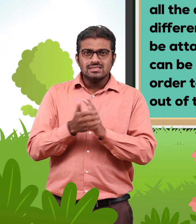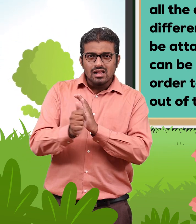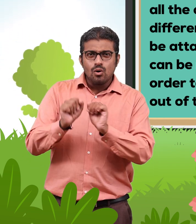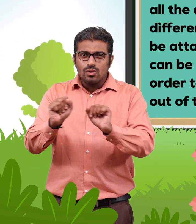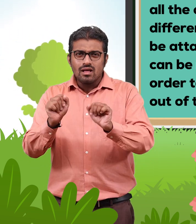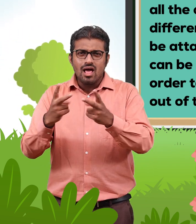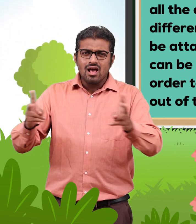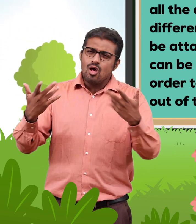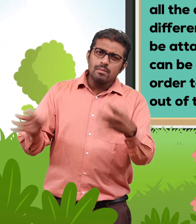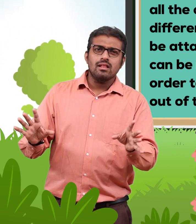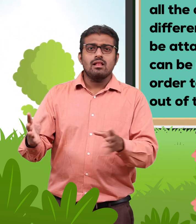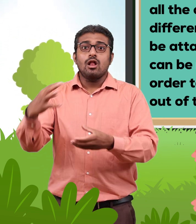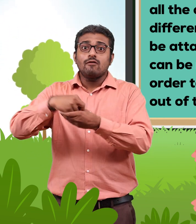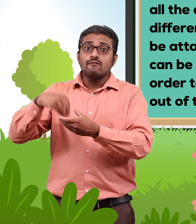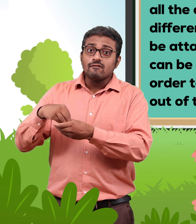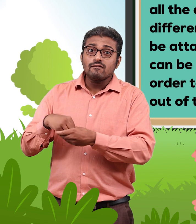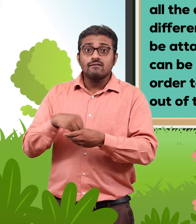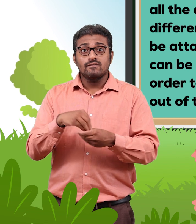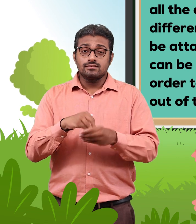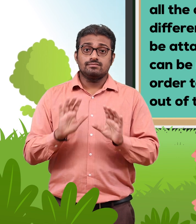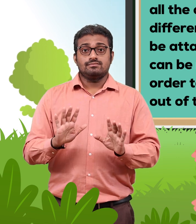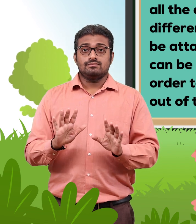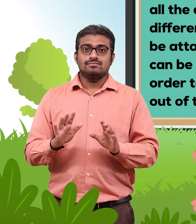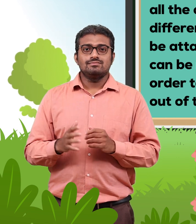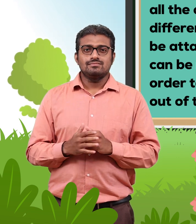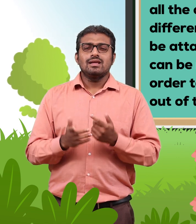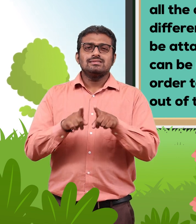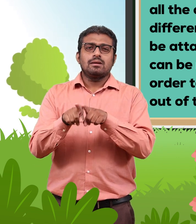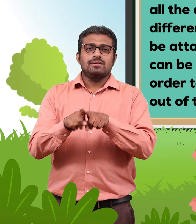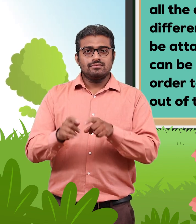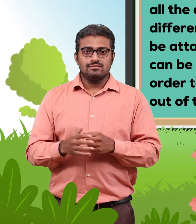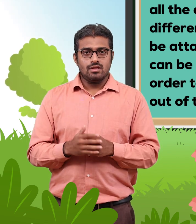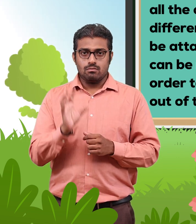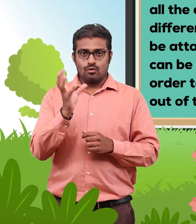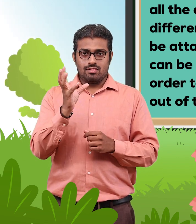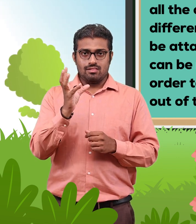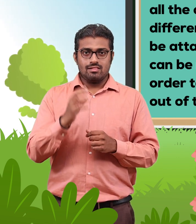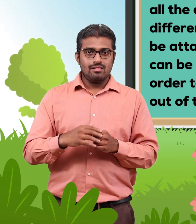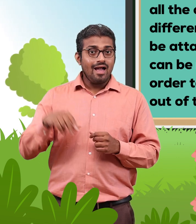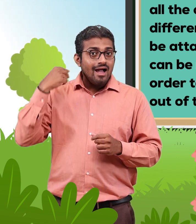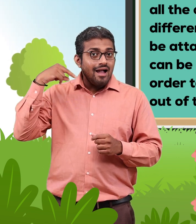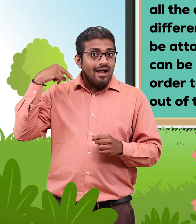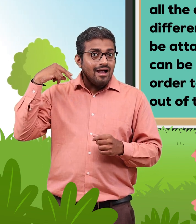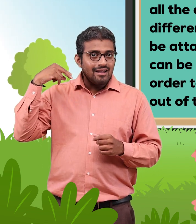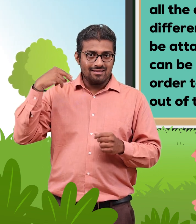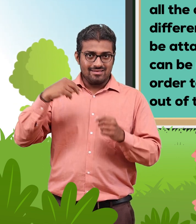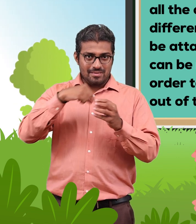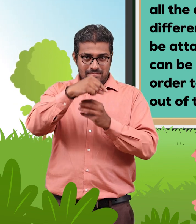engaged irrespective of their differential abilities. For example, a ghongaroo can be